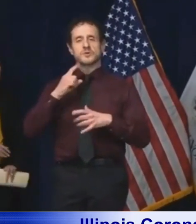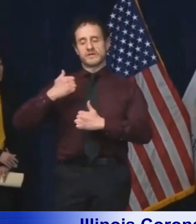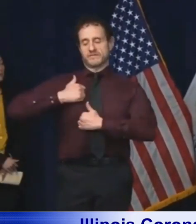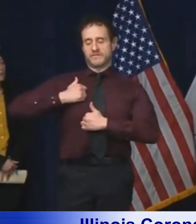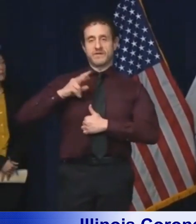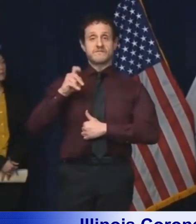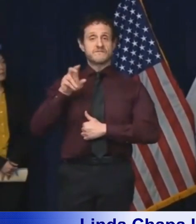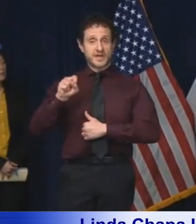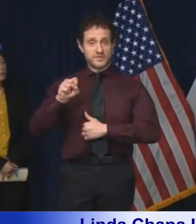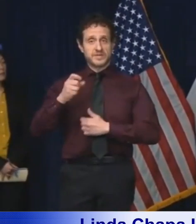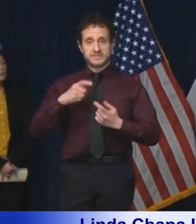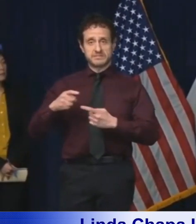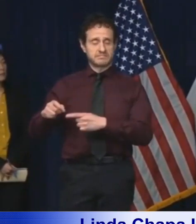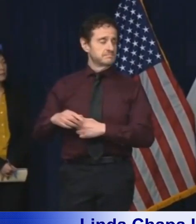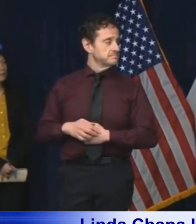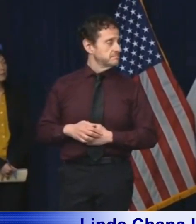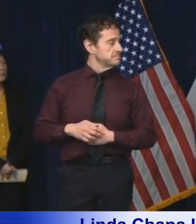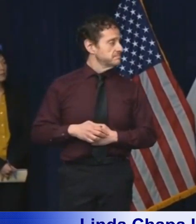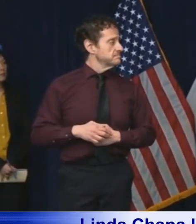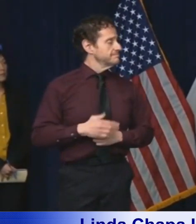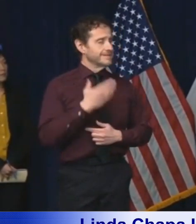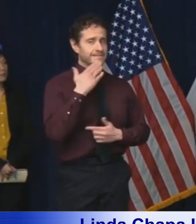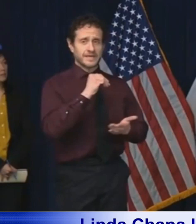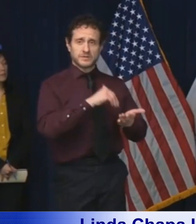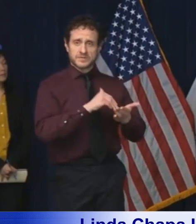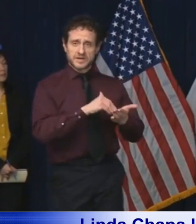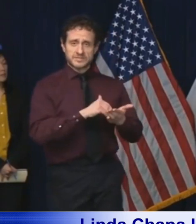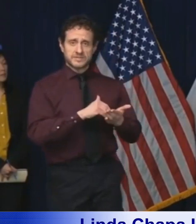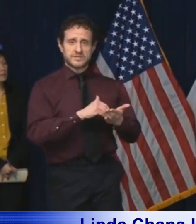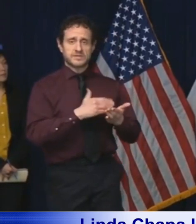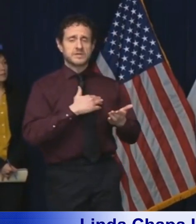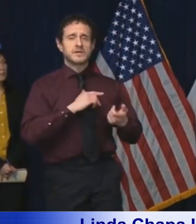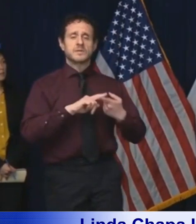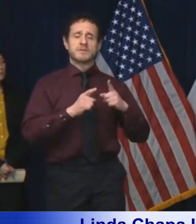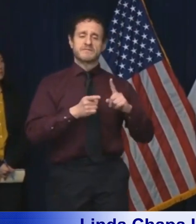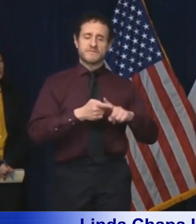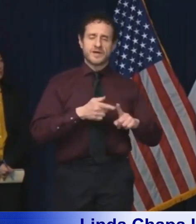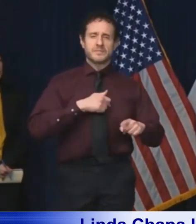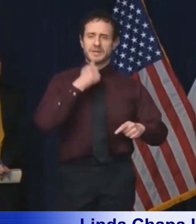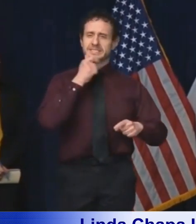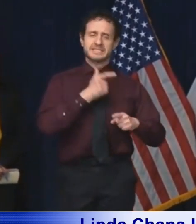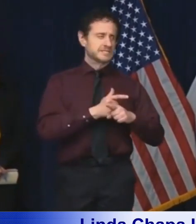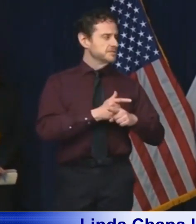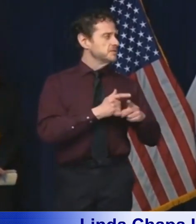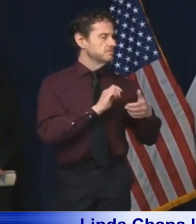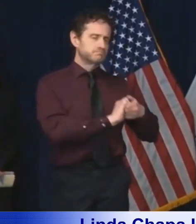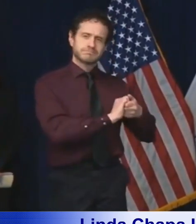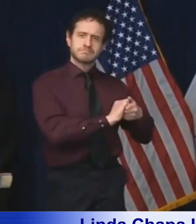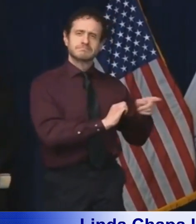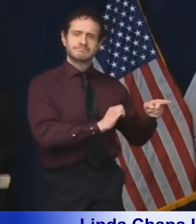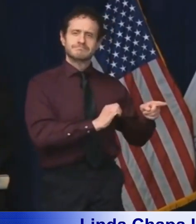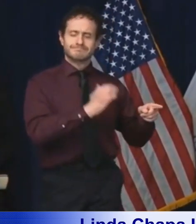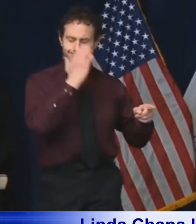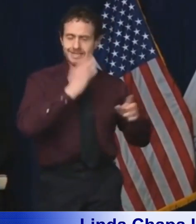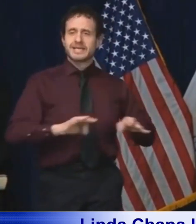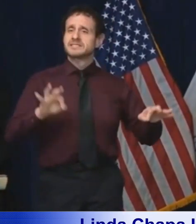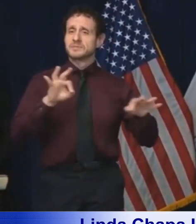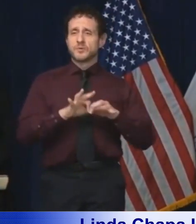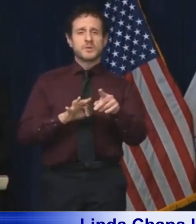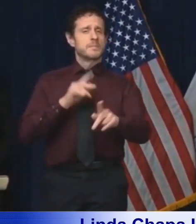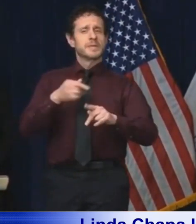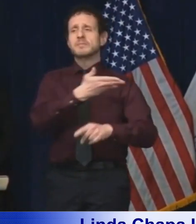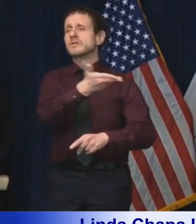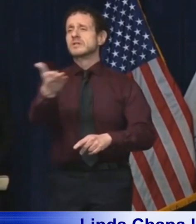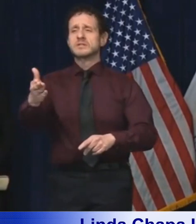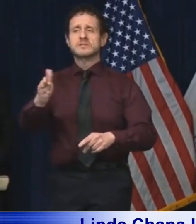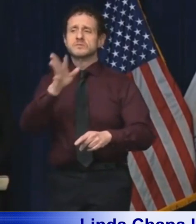Thank you, Dr. Ghazi, my friend, my sister, my hermana. You don't know how important it is that the Spanish language people